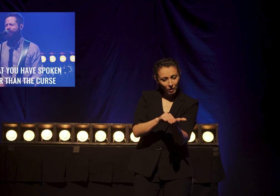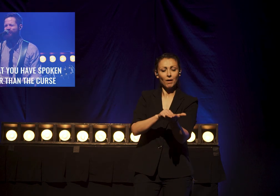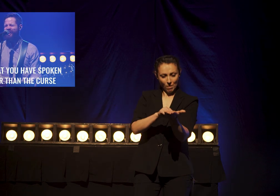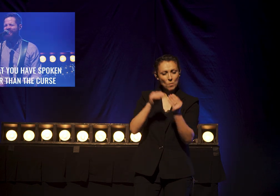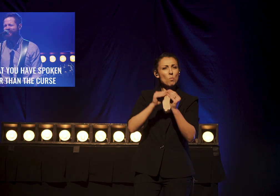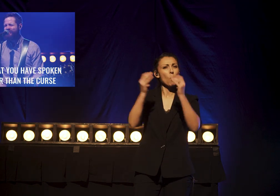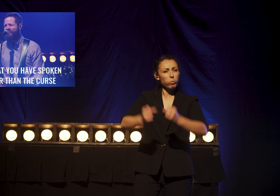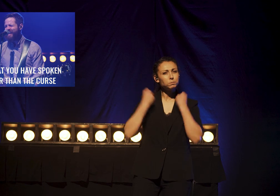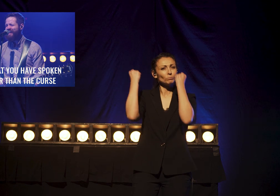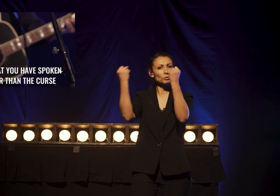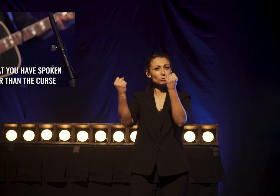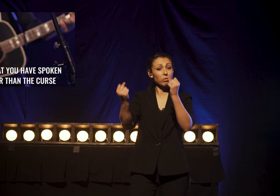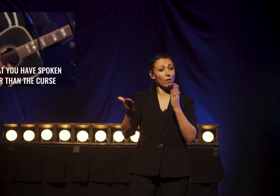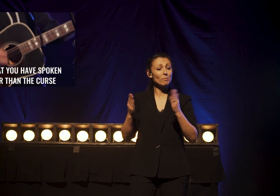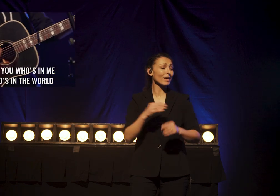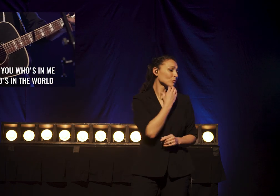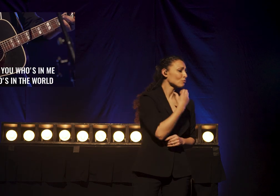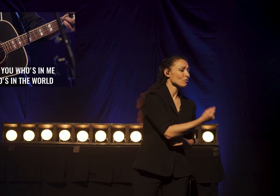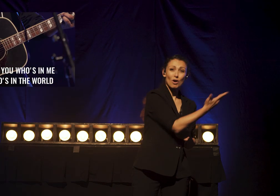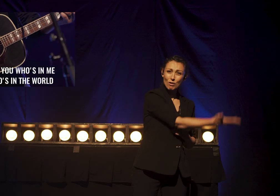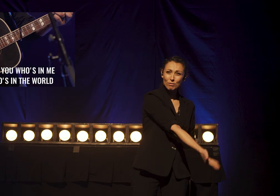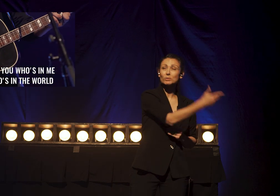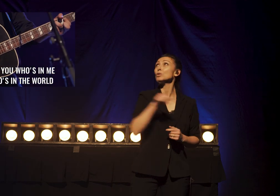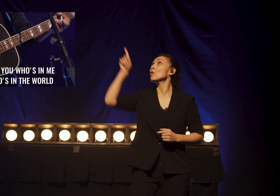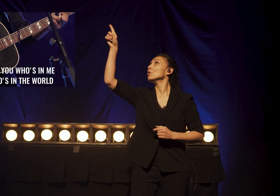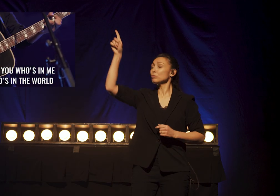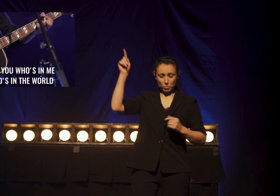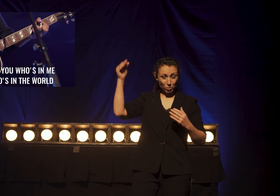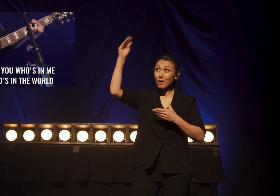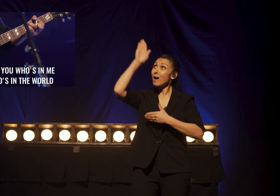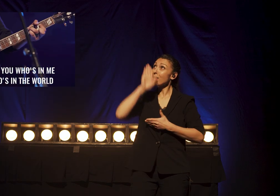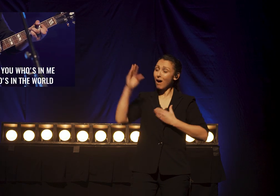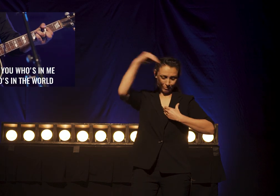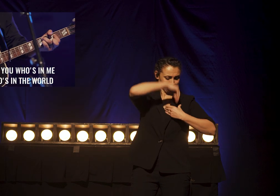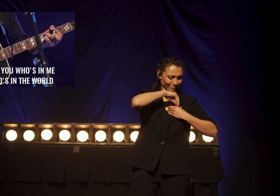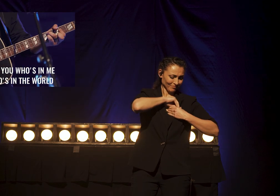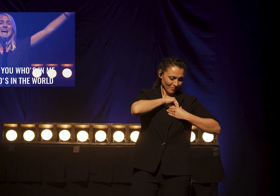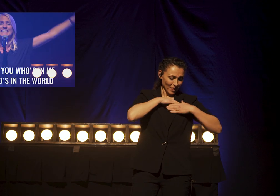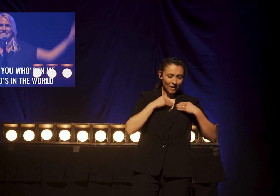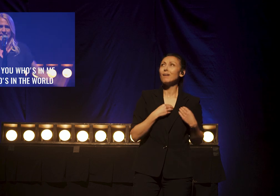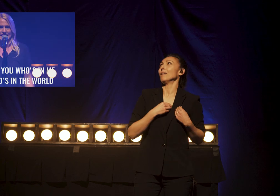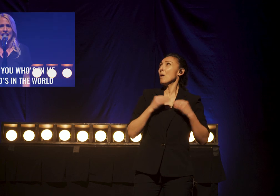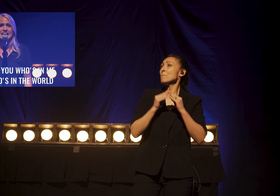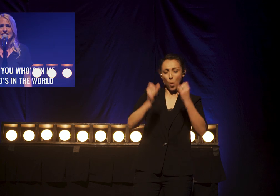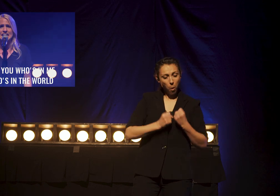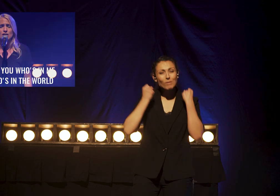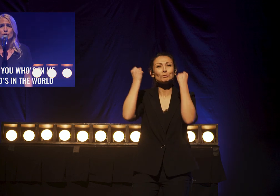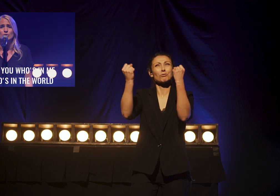stronger than the curse. Greater are you who is in us than he who